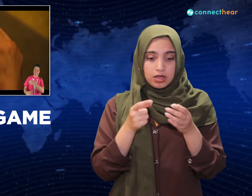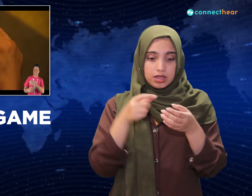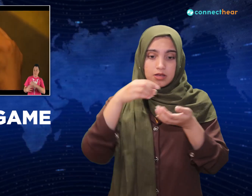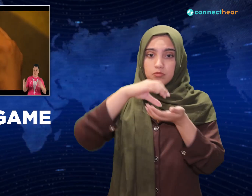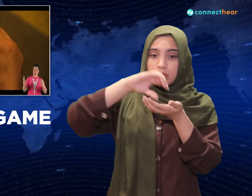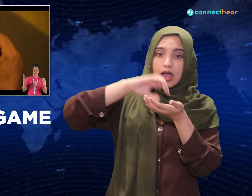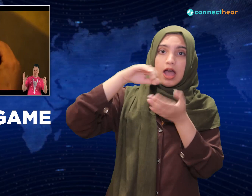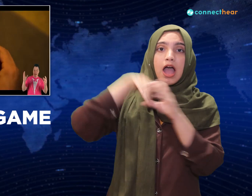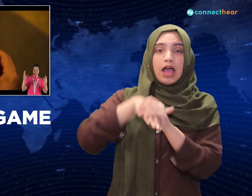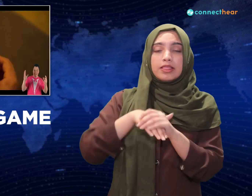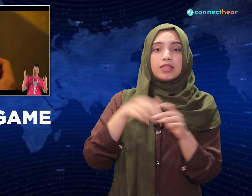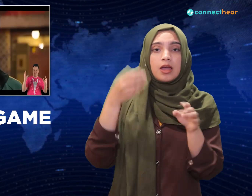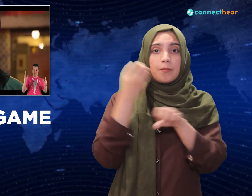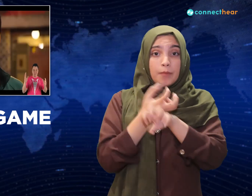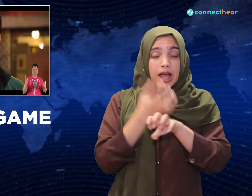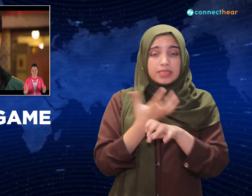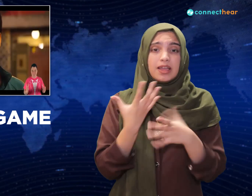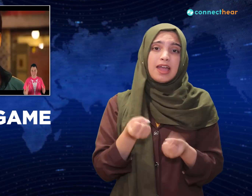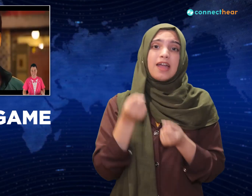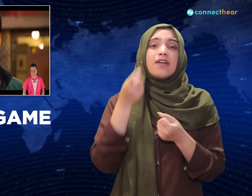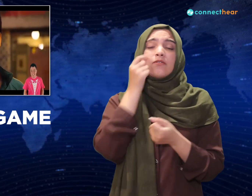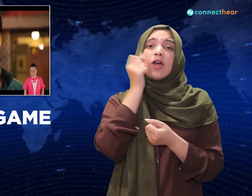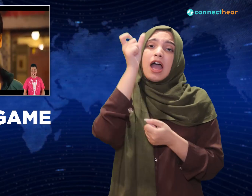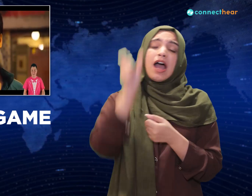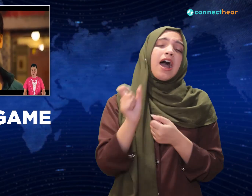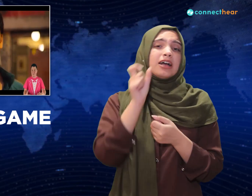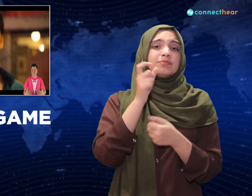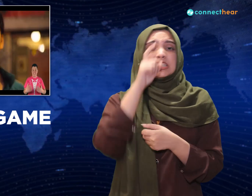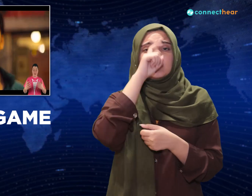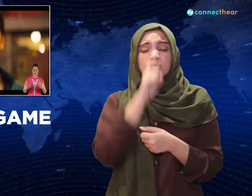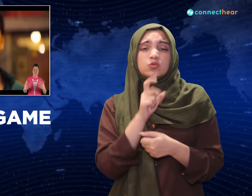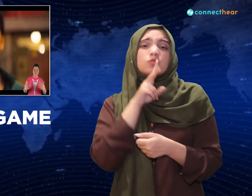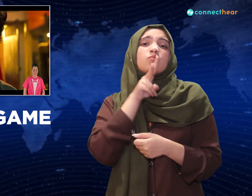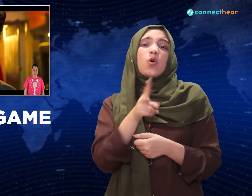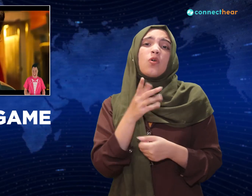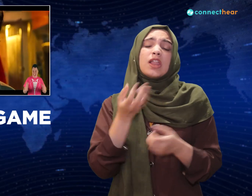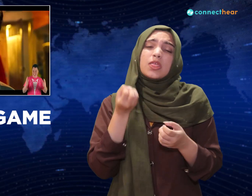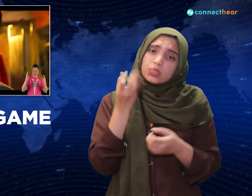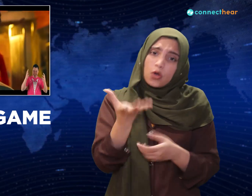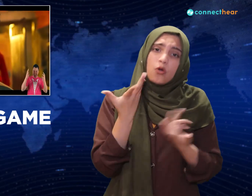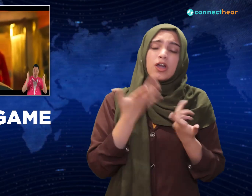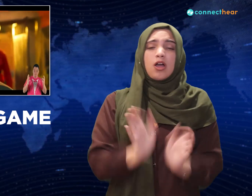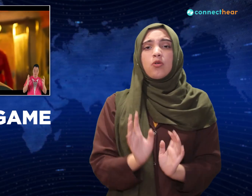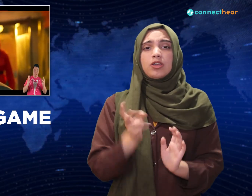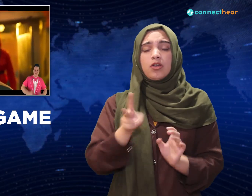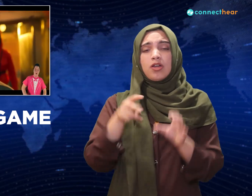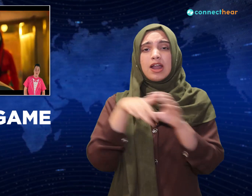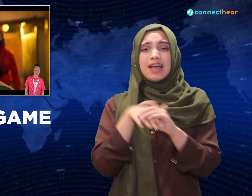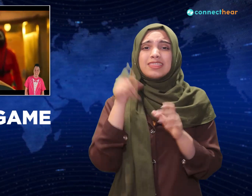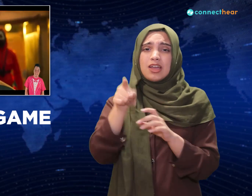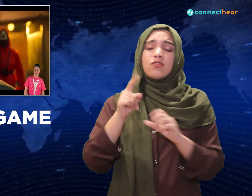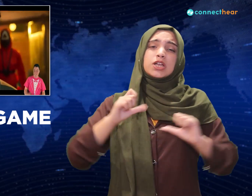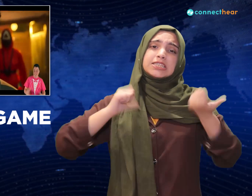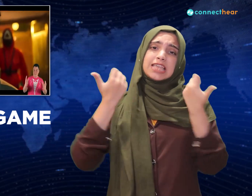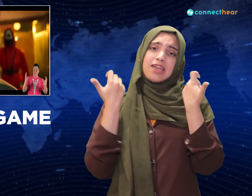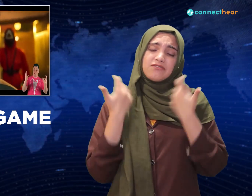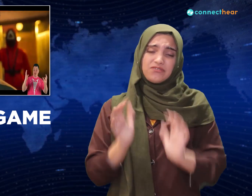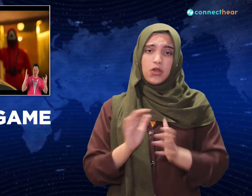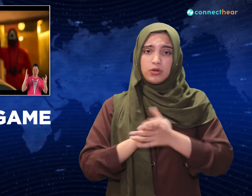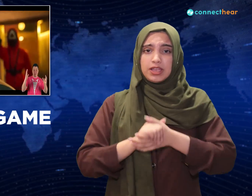took advantage of his trust to save himself. Ah, this episode is a tear jerking